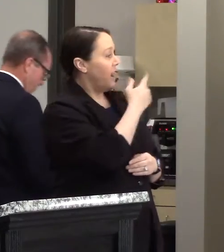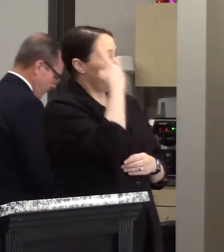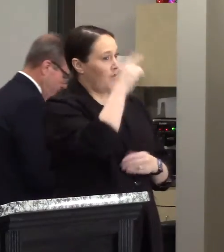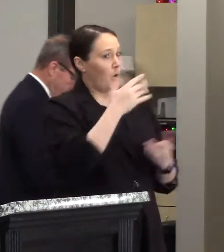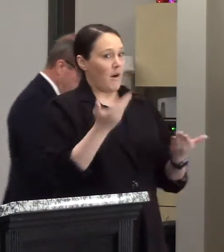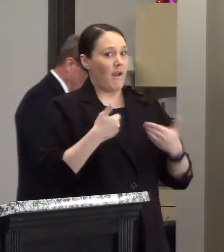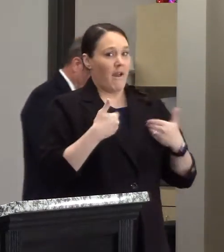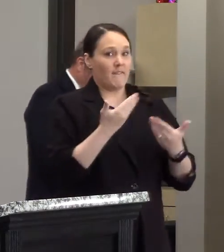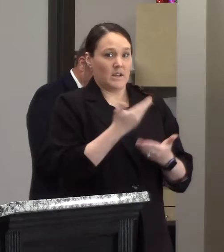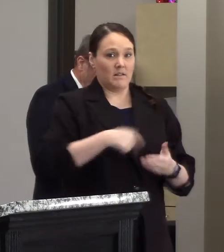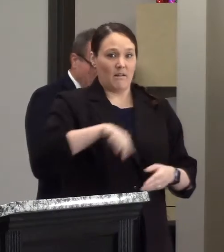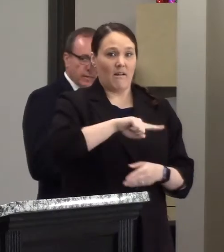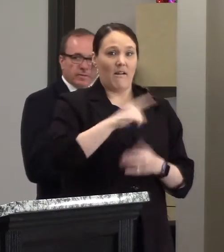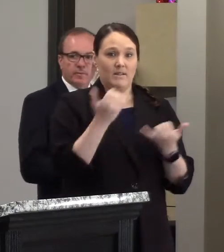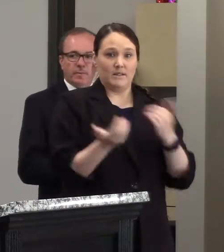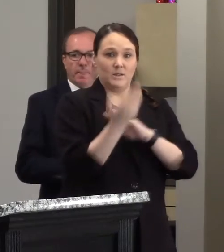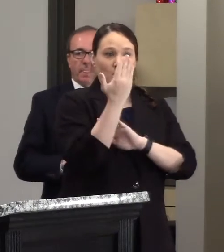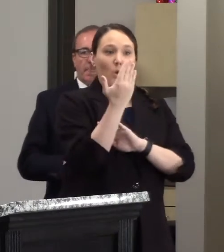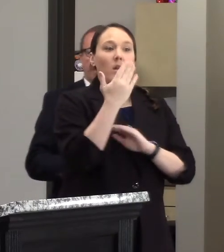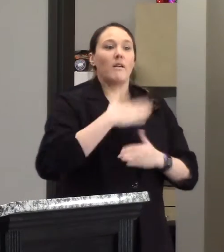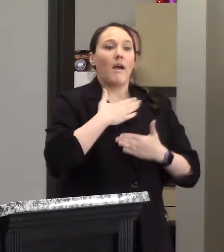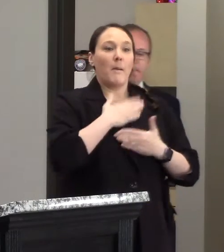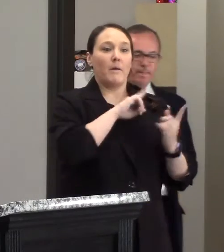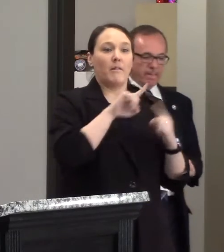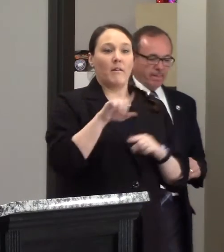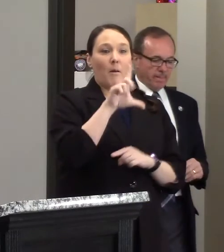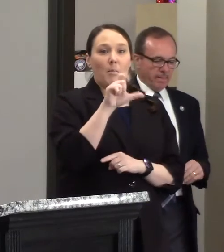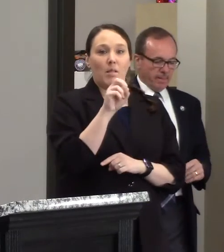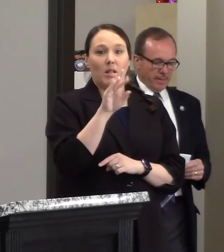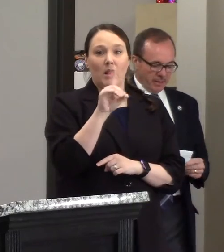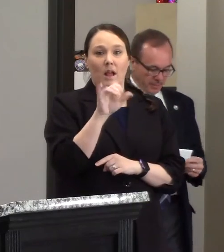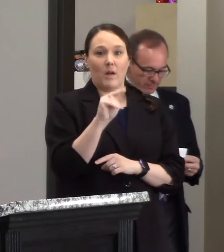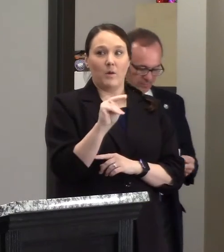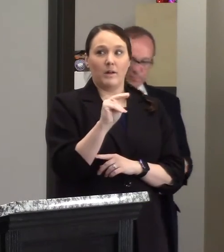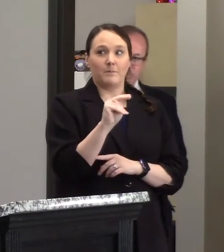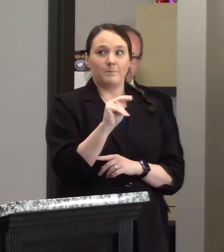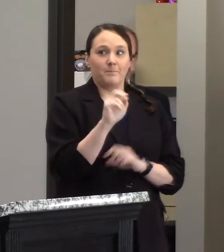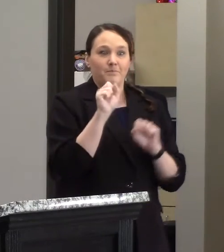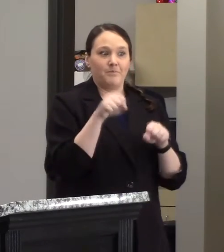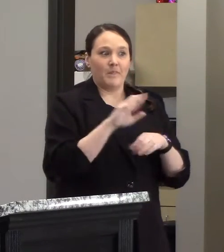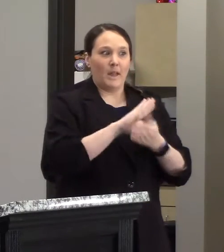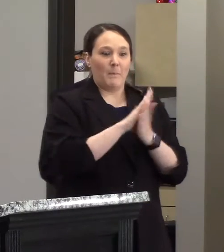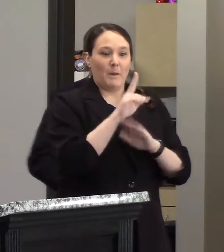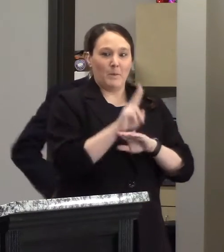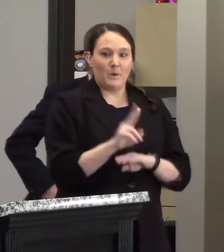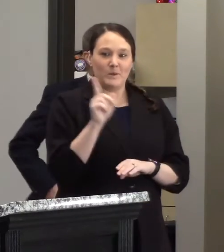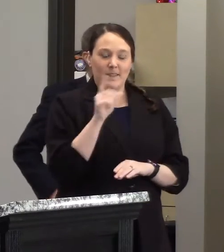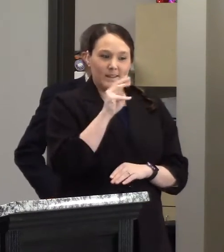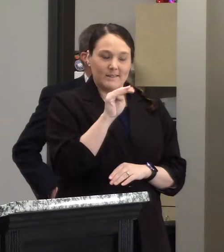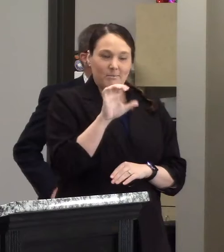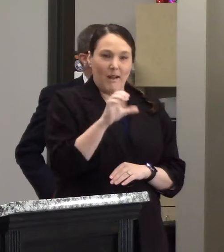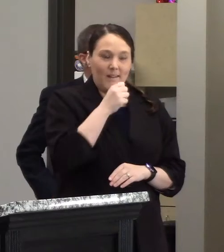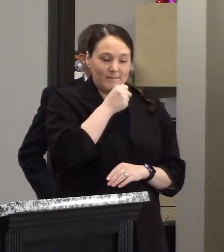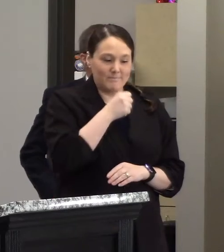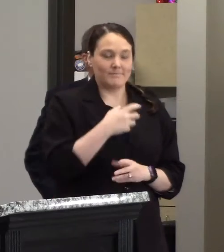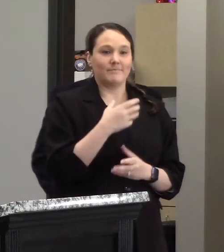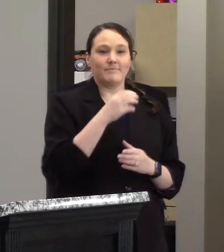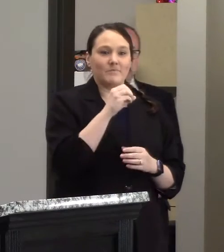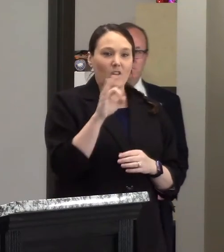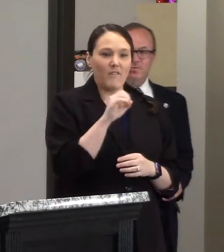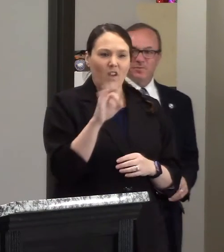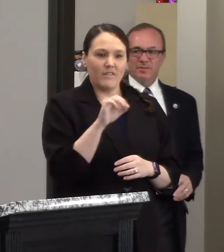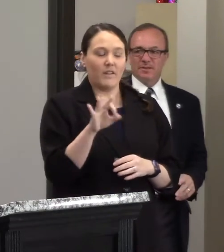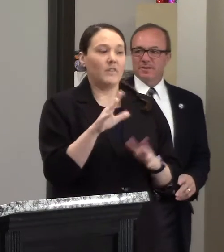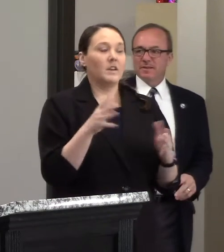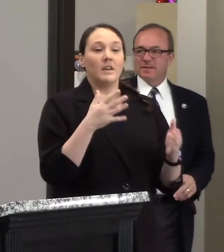this morning and certainly uh glad to be in loud if i can get used to this microphone i will get everybody